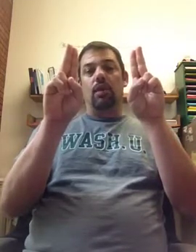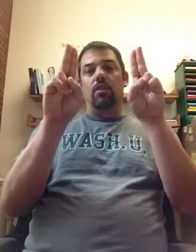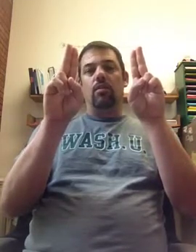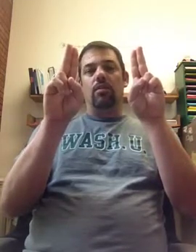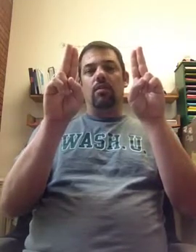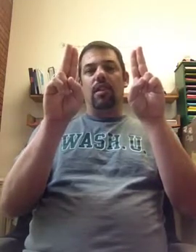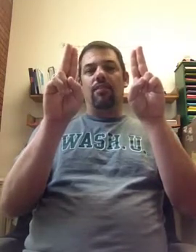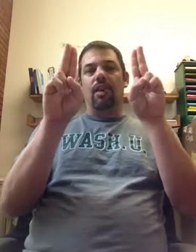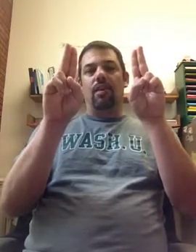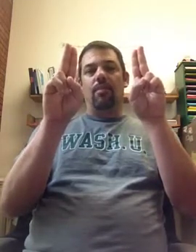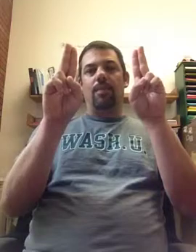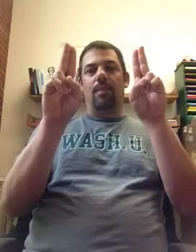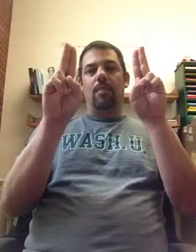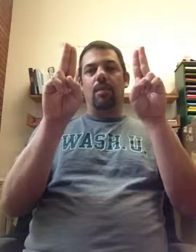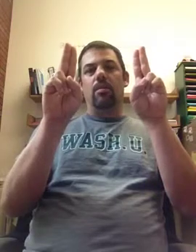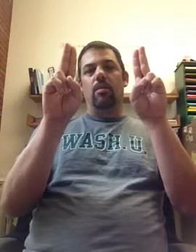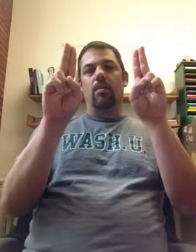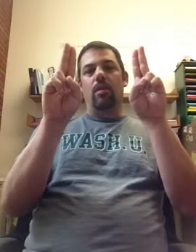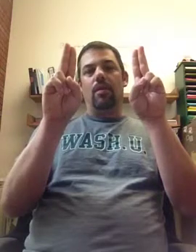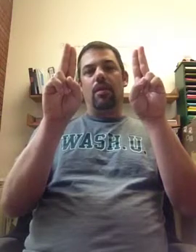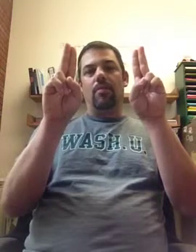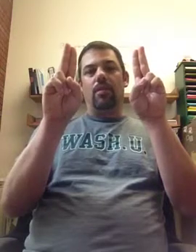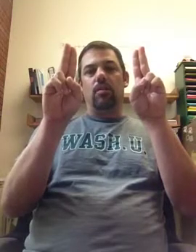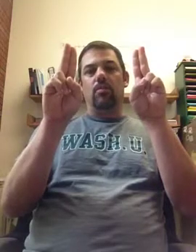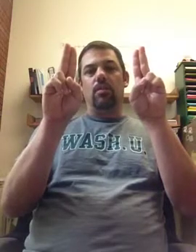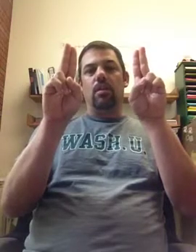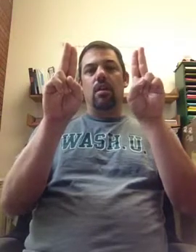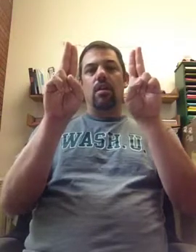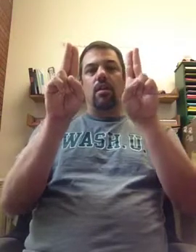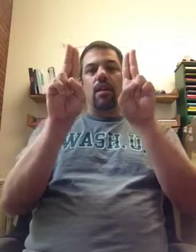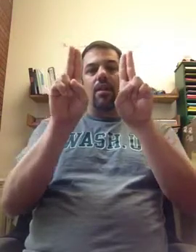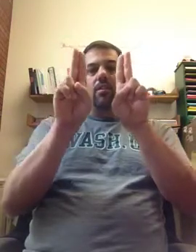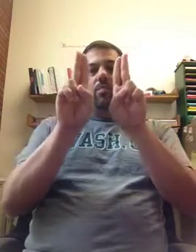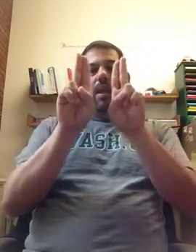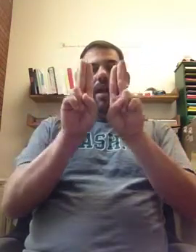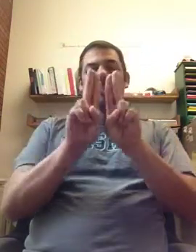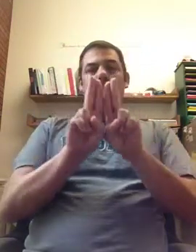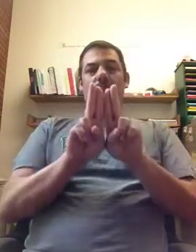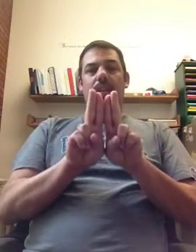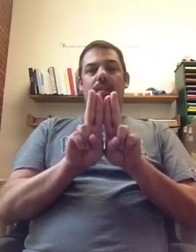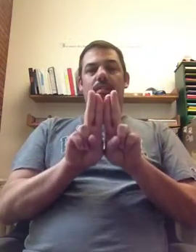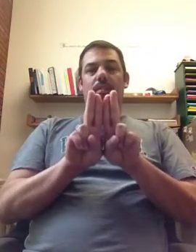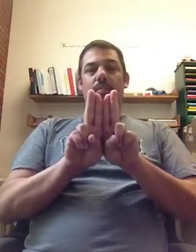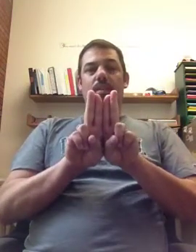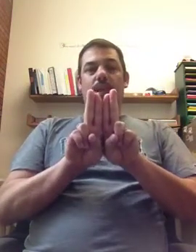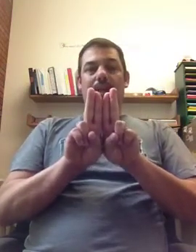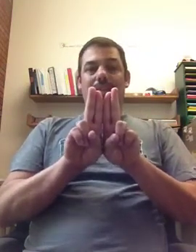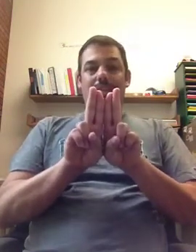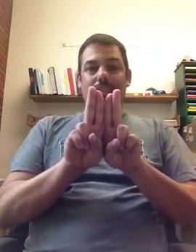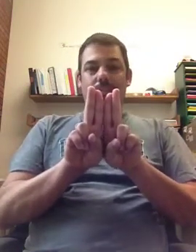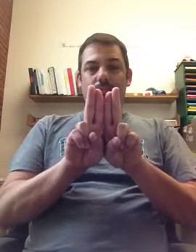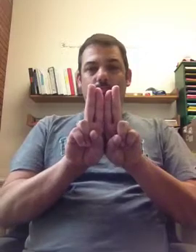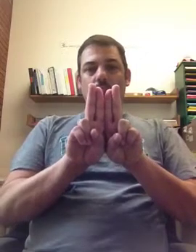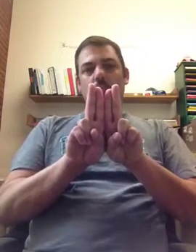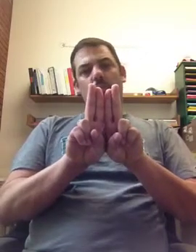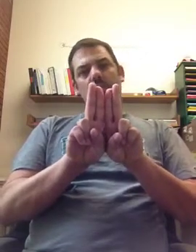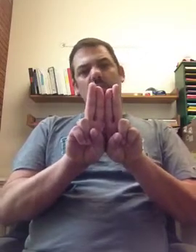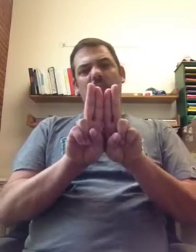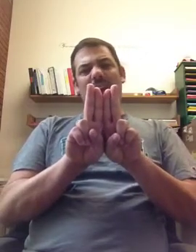going to do is instead of lining them up down the middle the way we did in mitosis, they're going to actually pair up together in the middle like this. And what